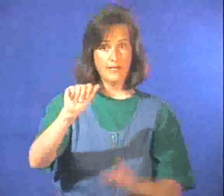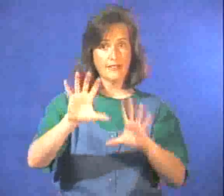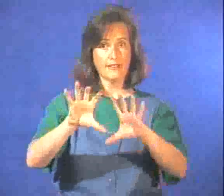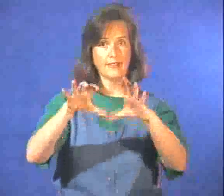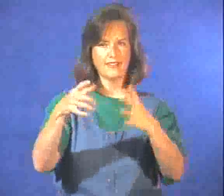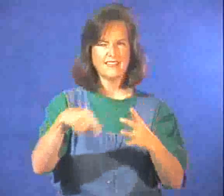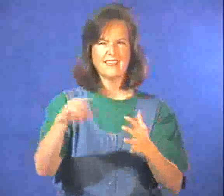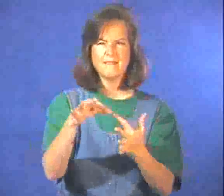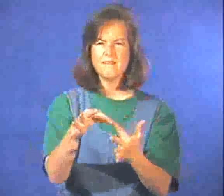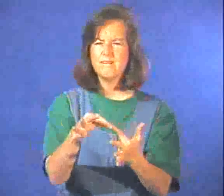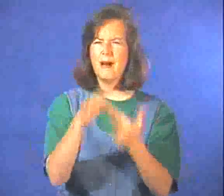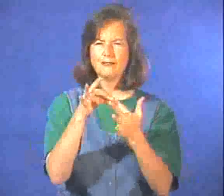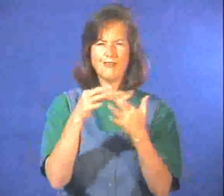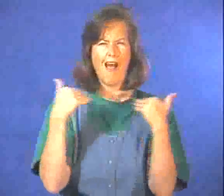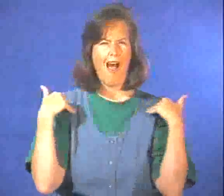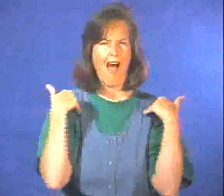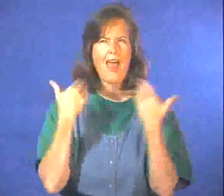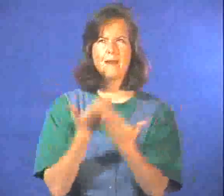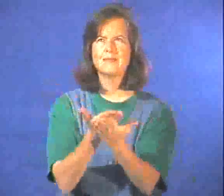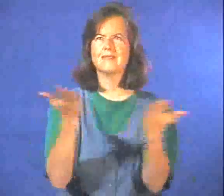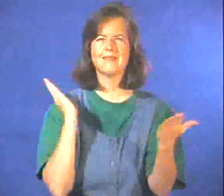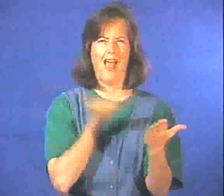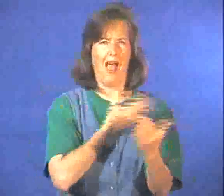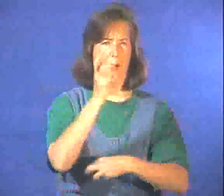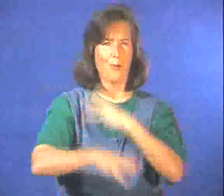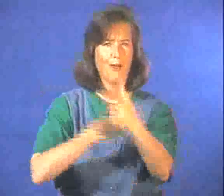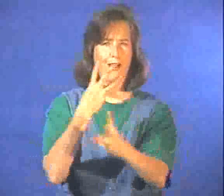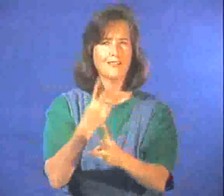Amphibians are special animals in our world.